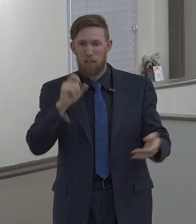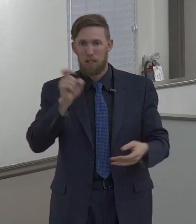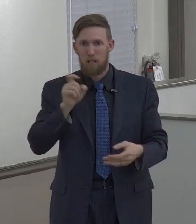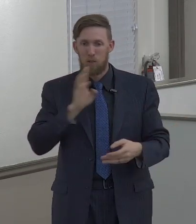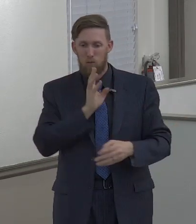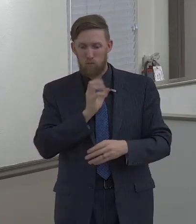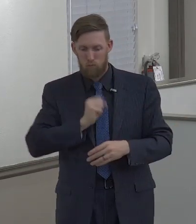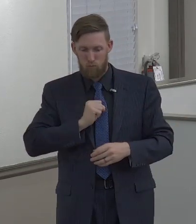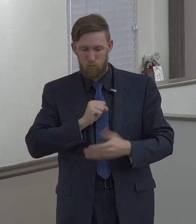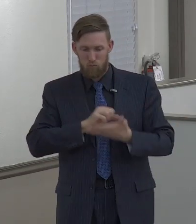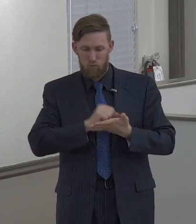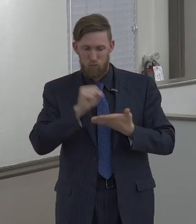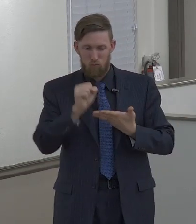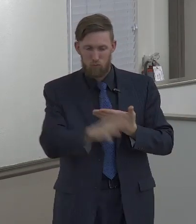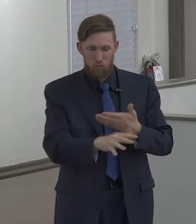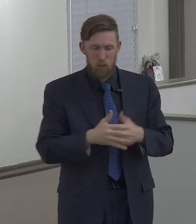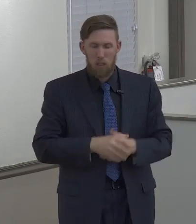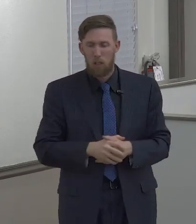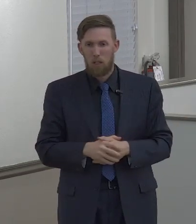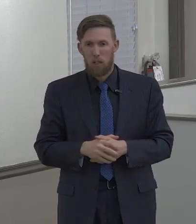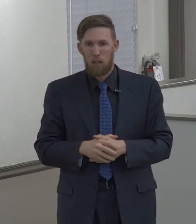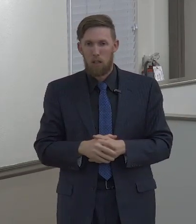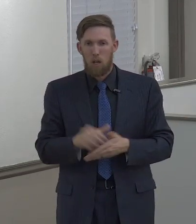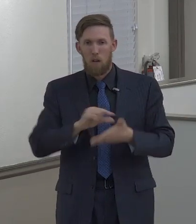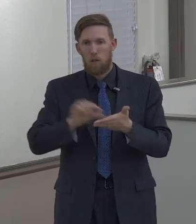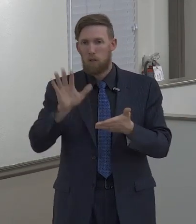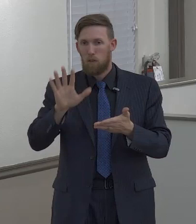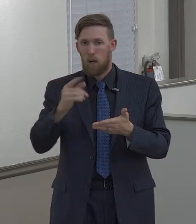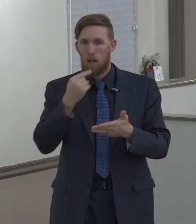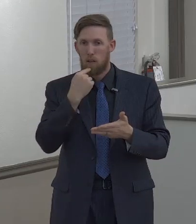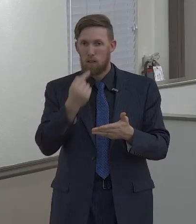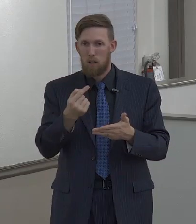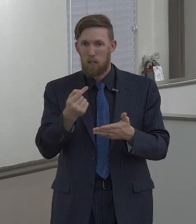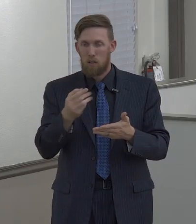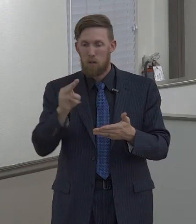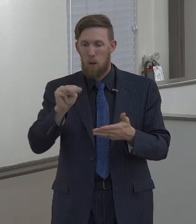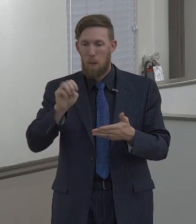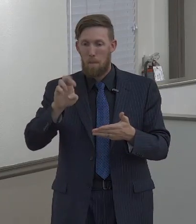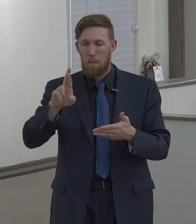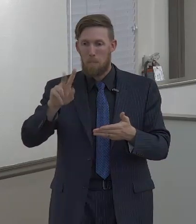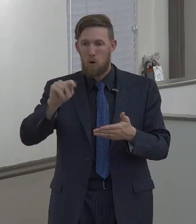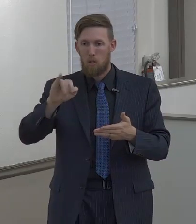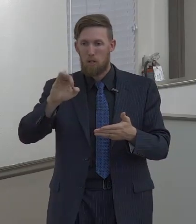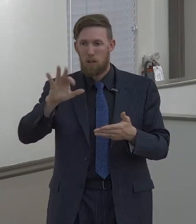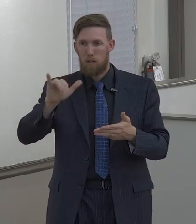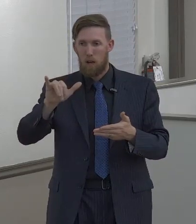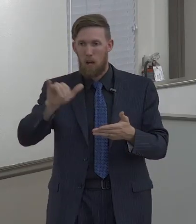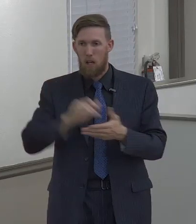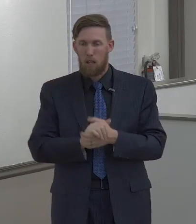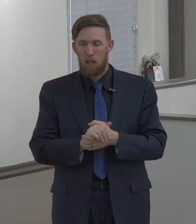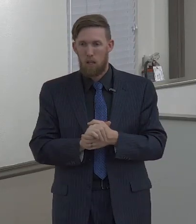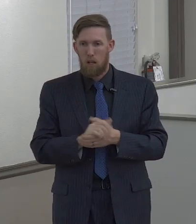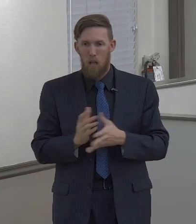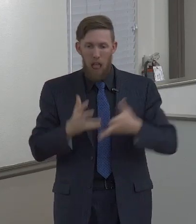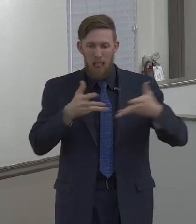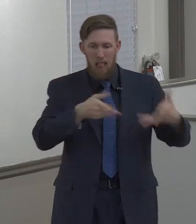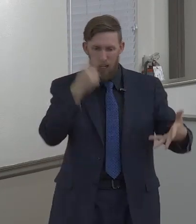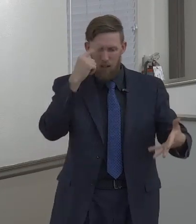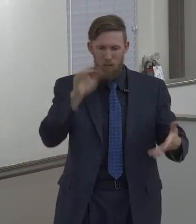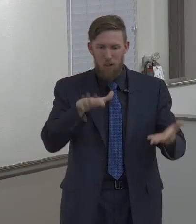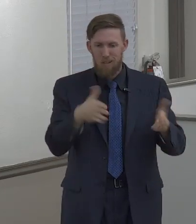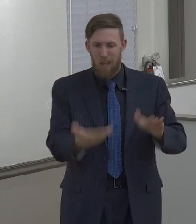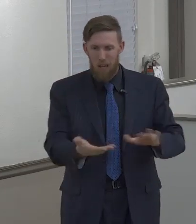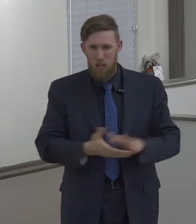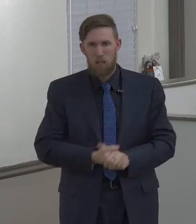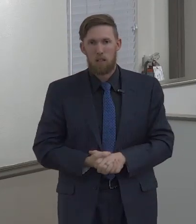off. Verse number 5 uses the word mortify, and that means to put to death. In